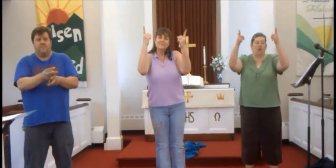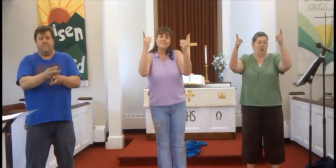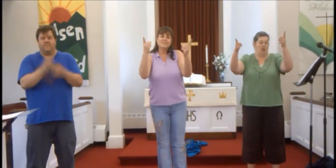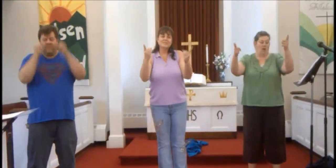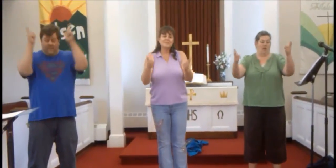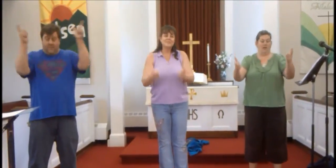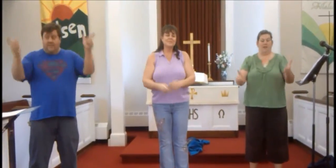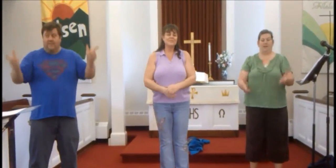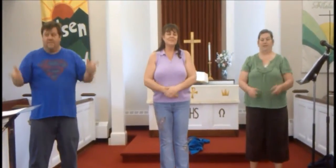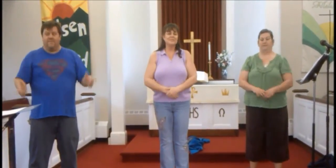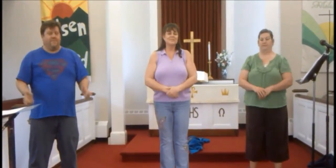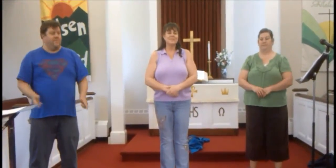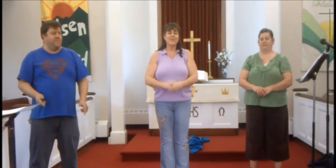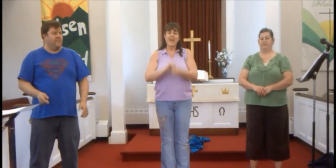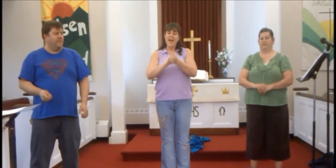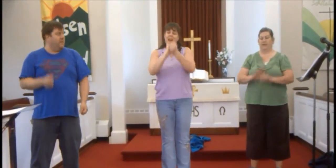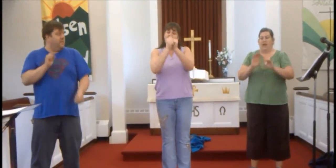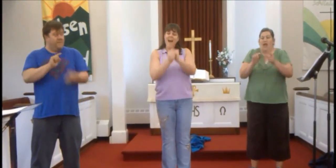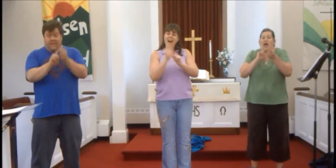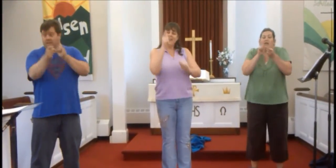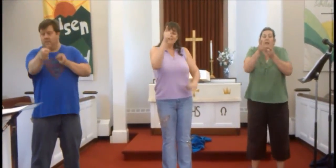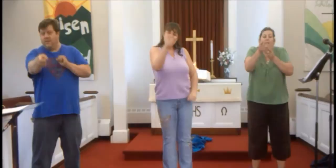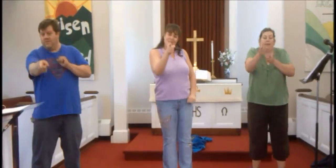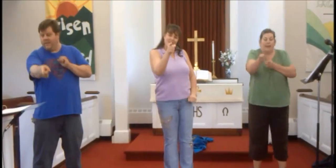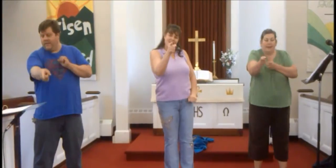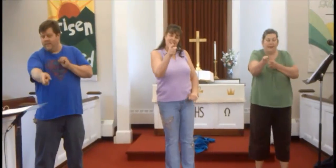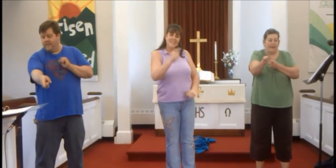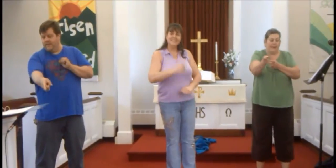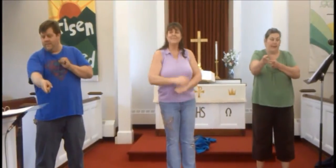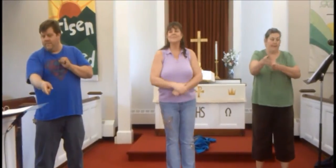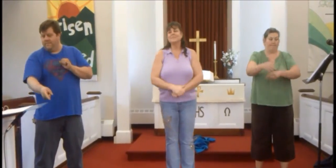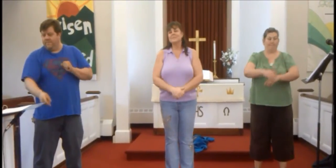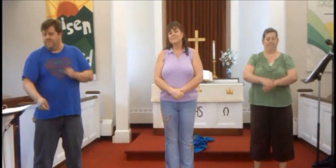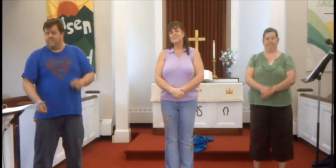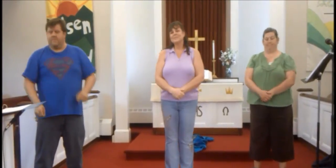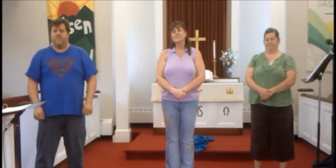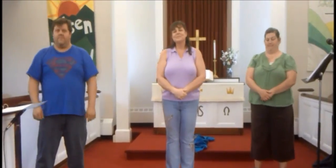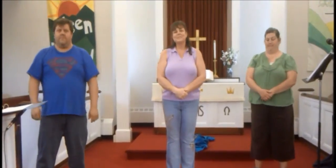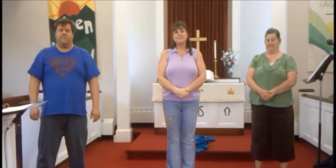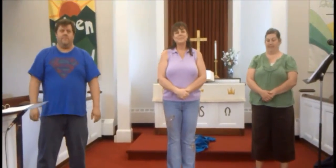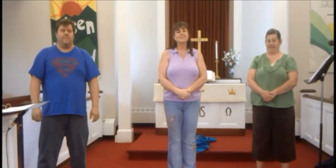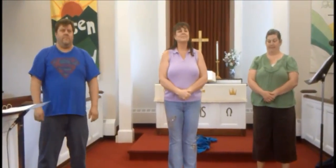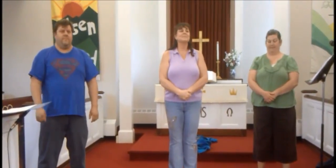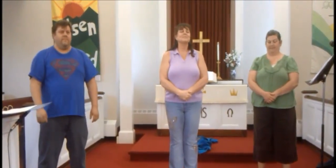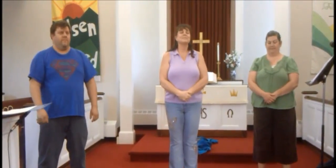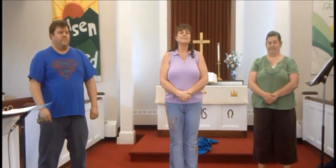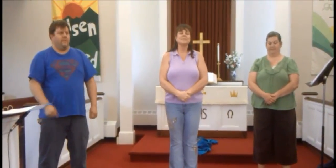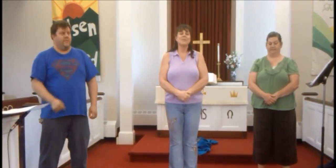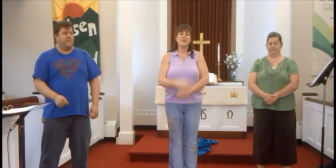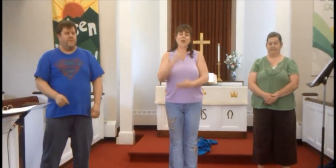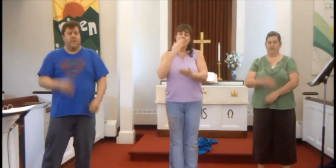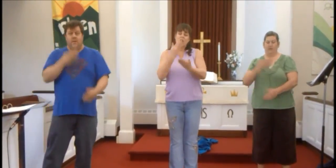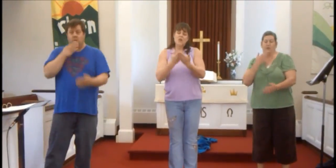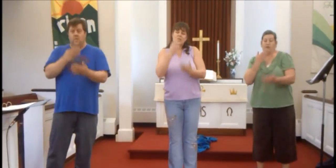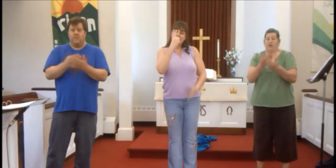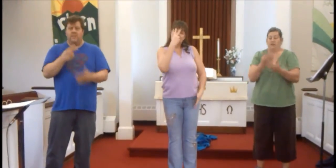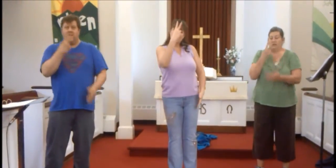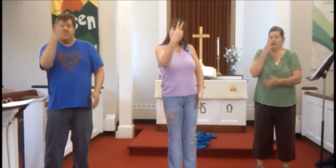how you been, good to